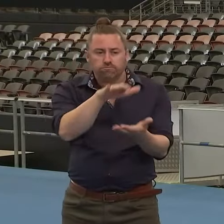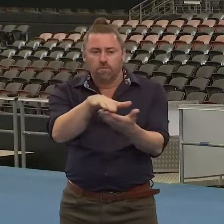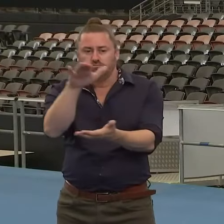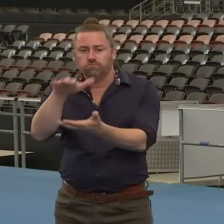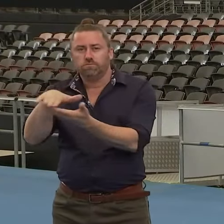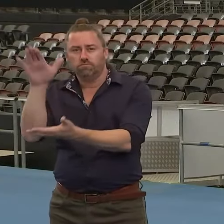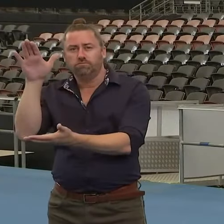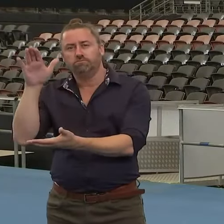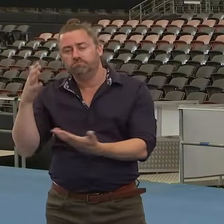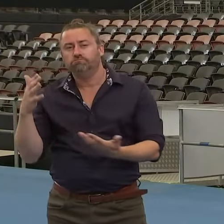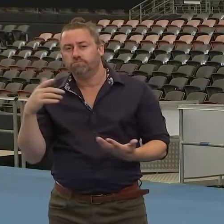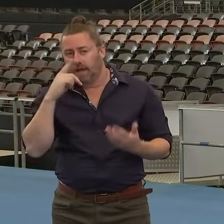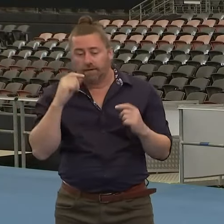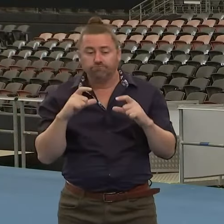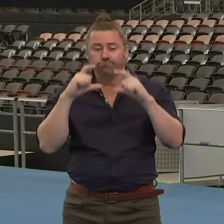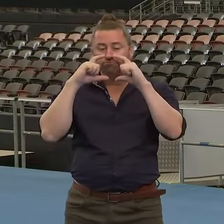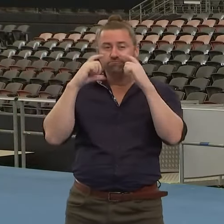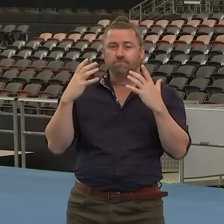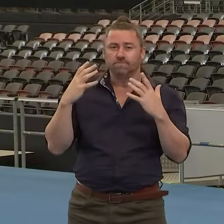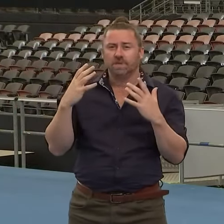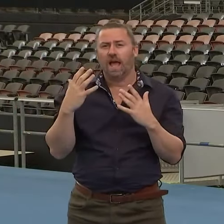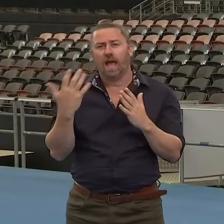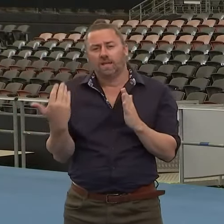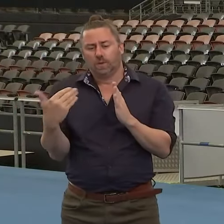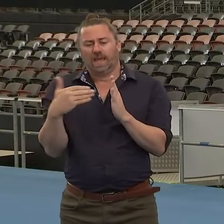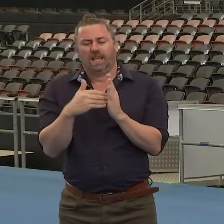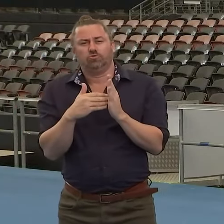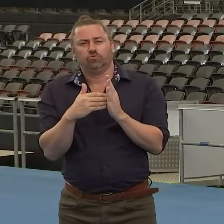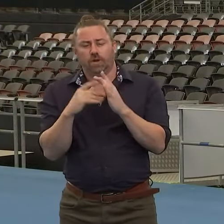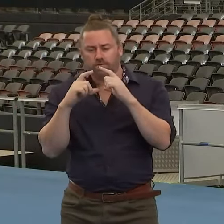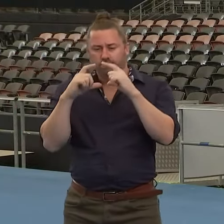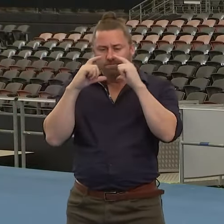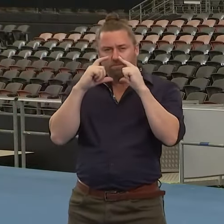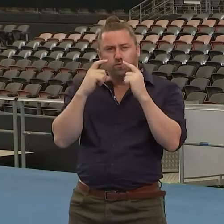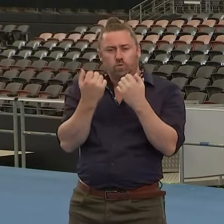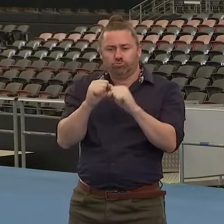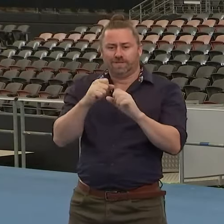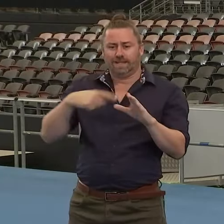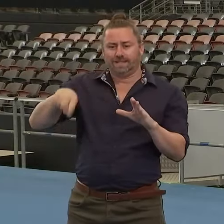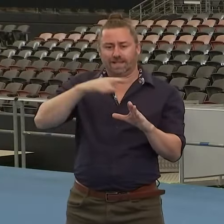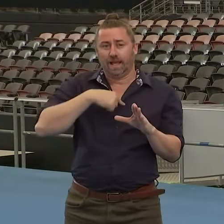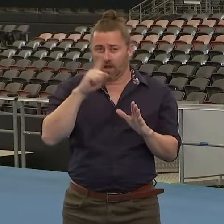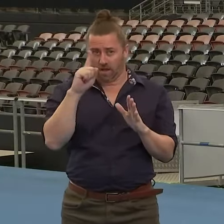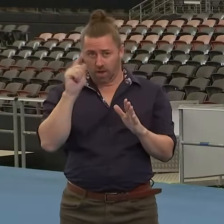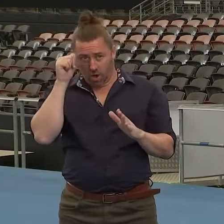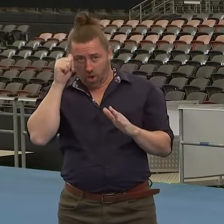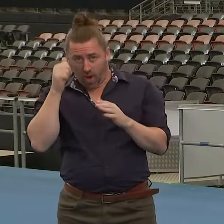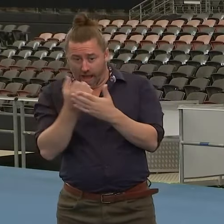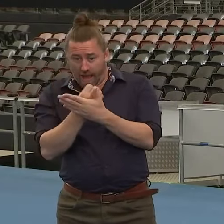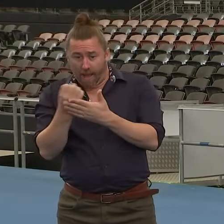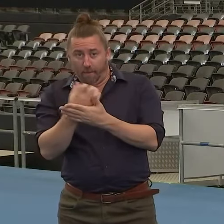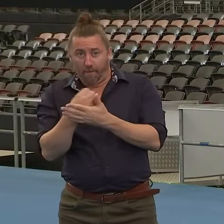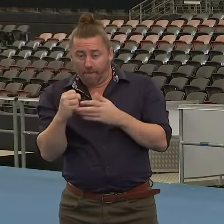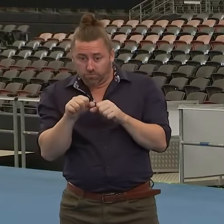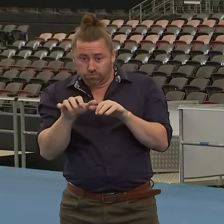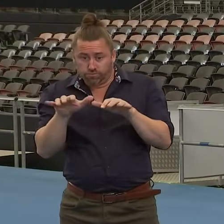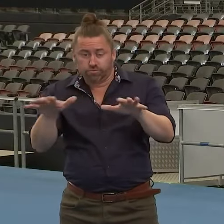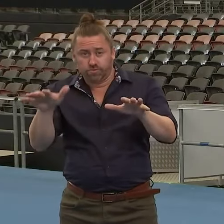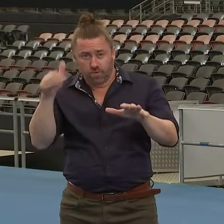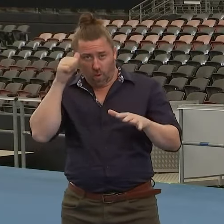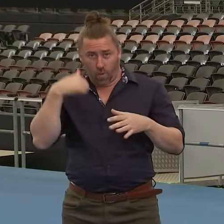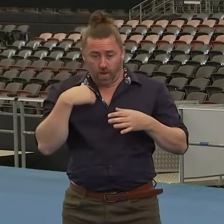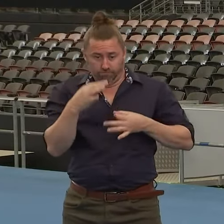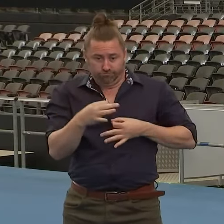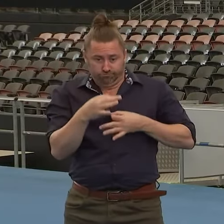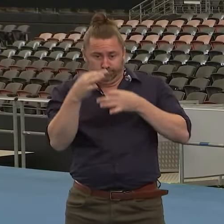an added safety measure during this particular time. And don't forget, we're going through our peak at the moment. And we delayed the start of the school